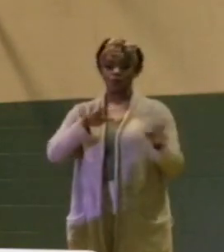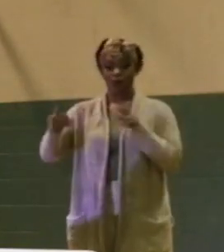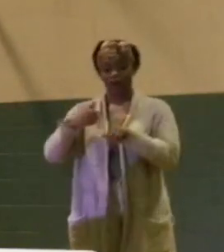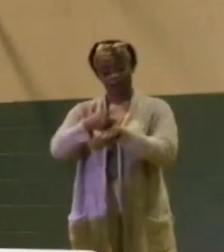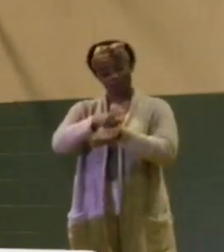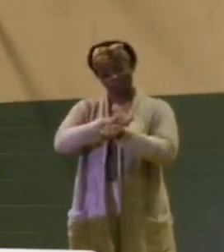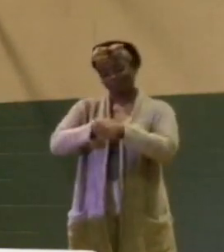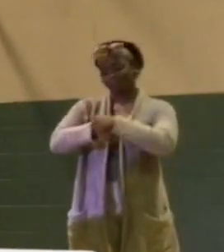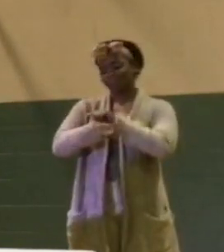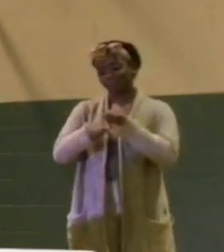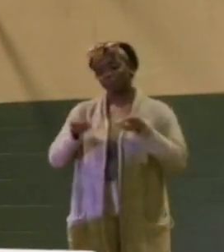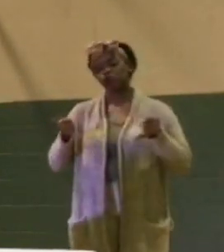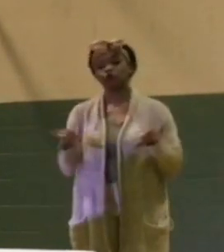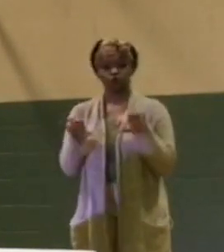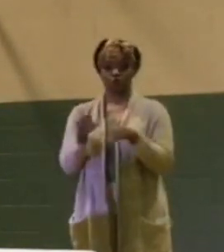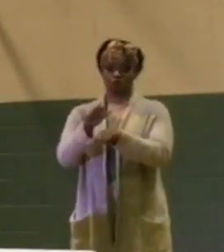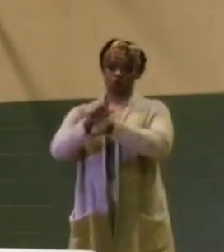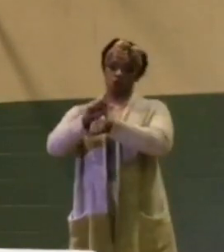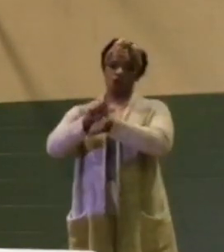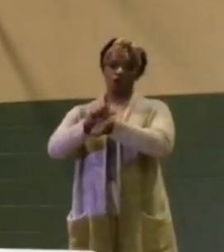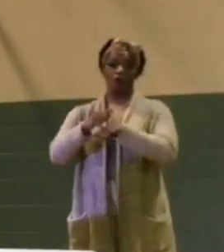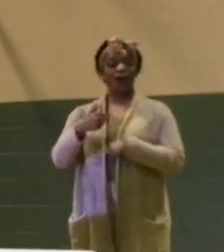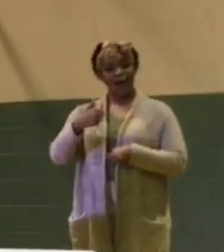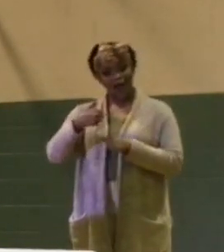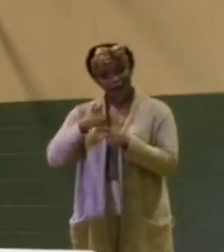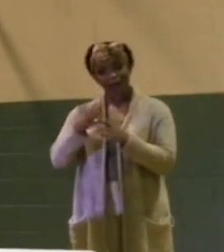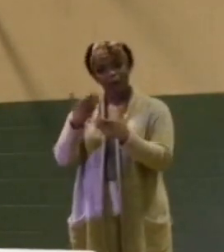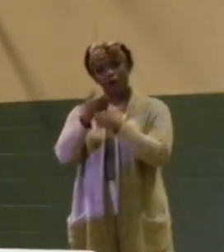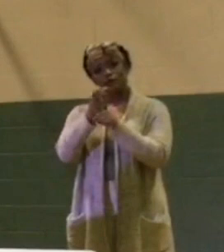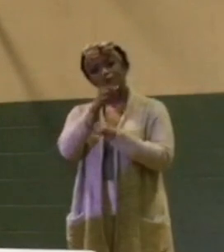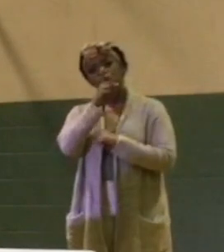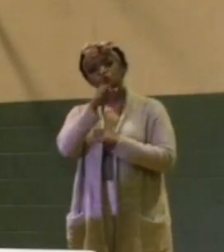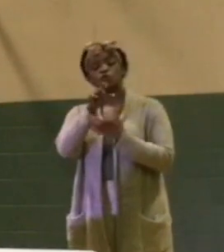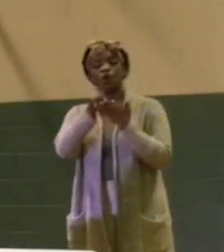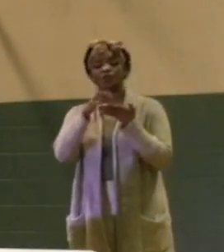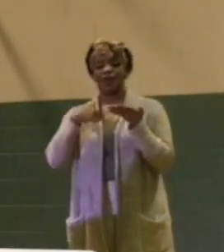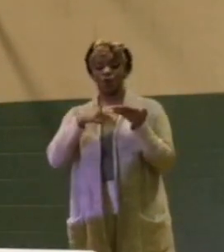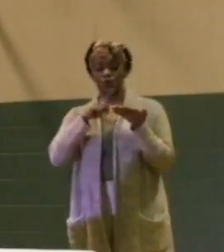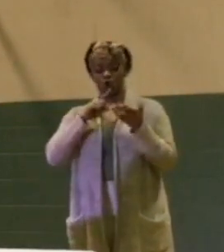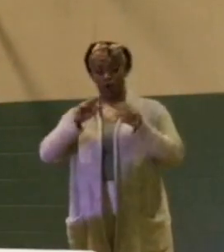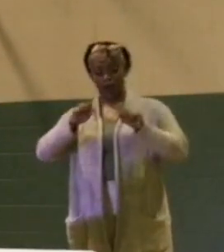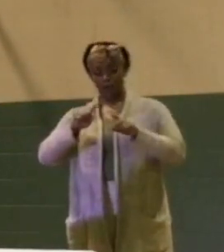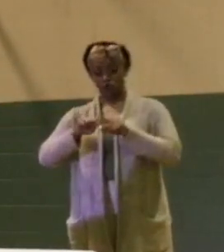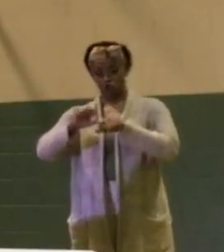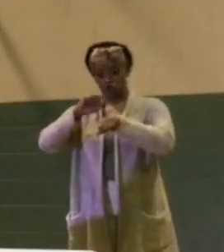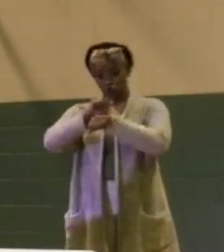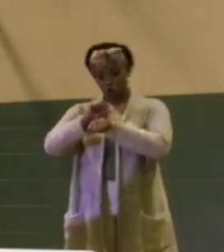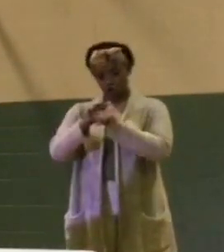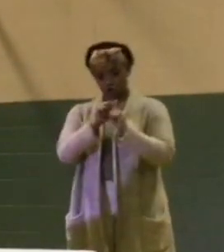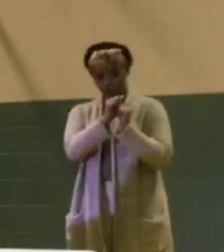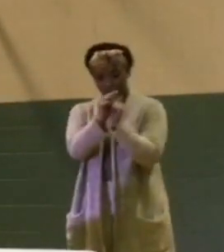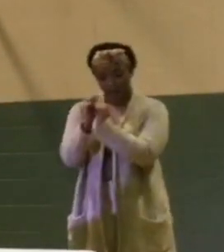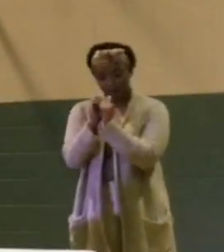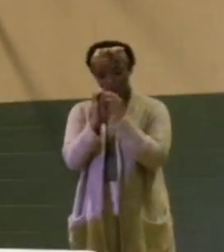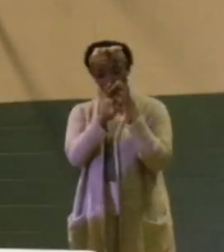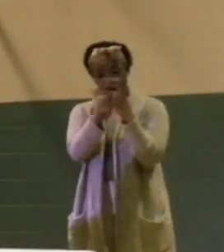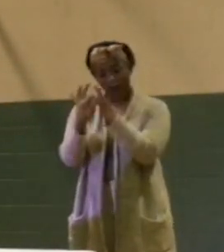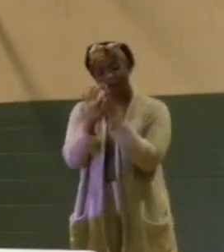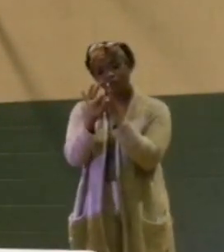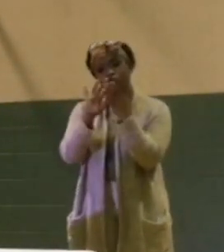done. I want to make sure that we are able to work together and come together as a community,